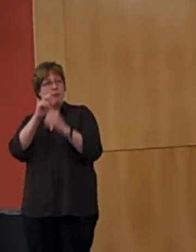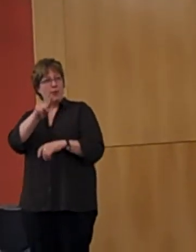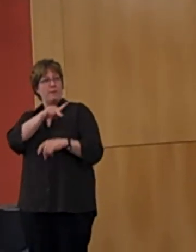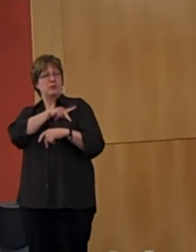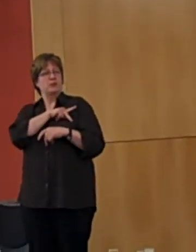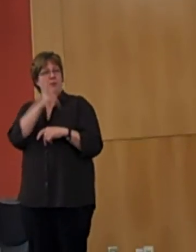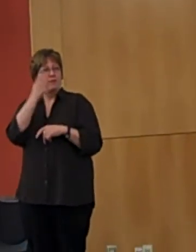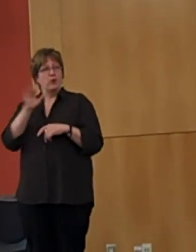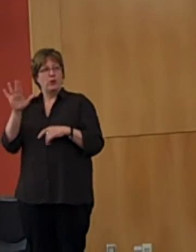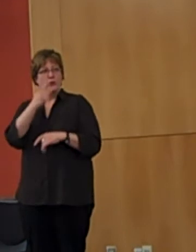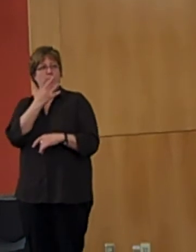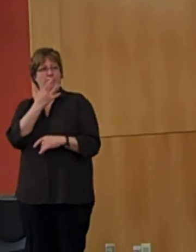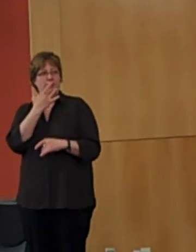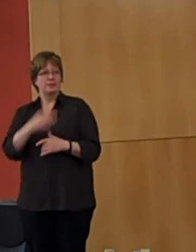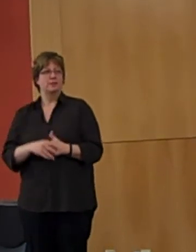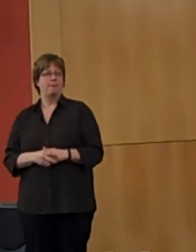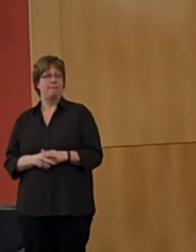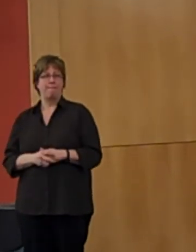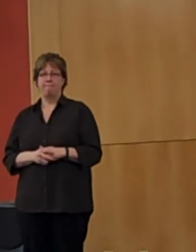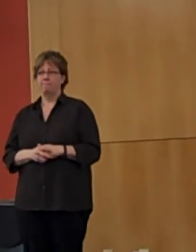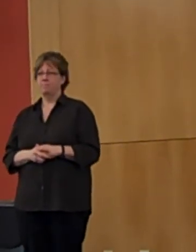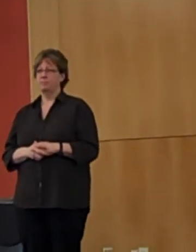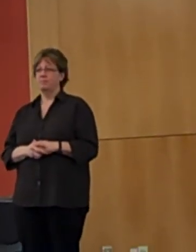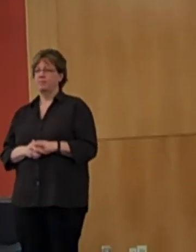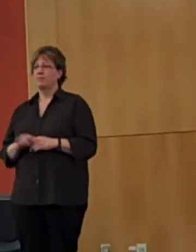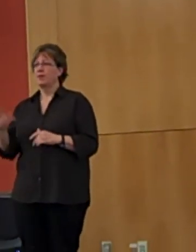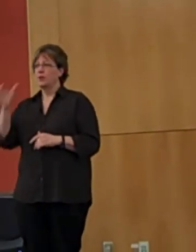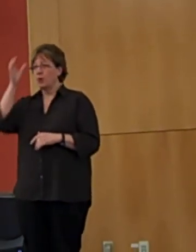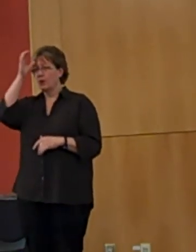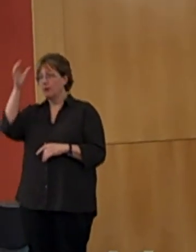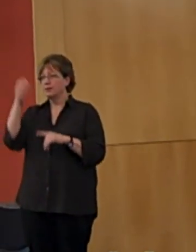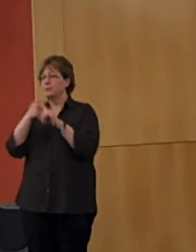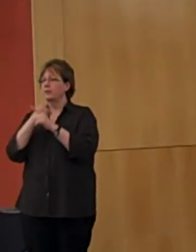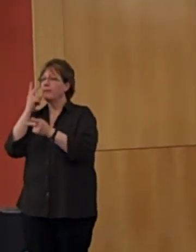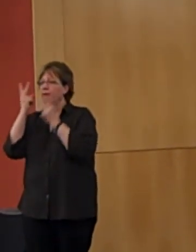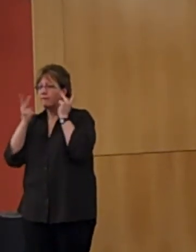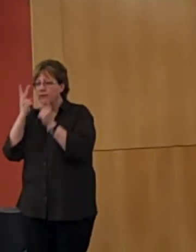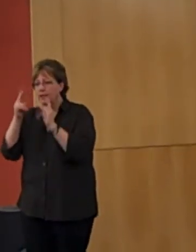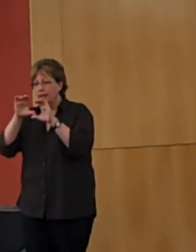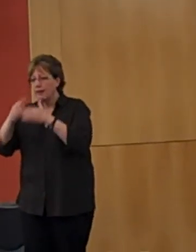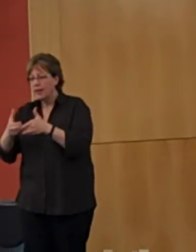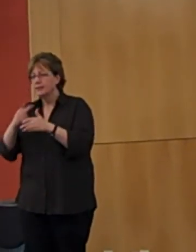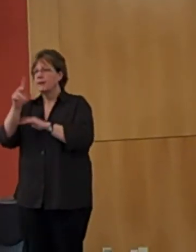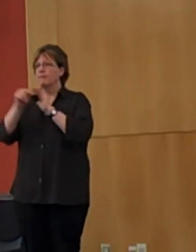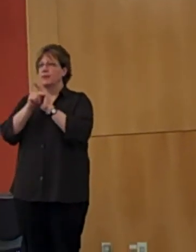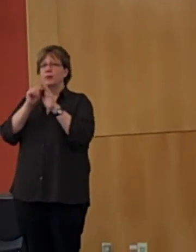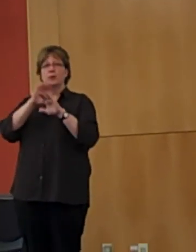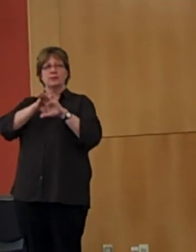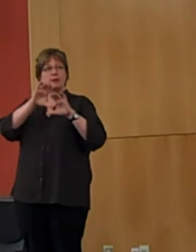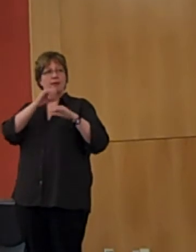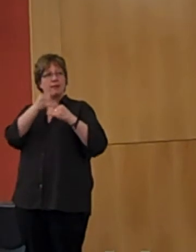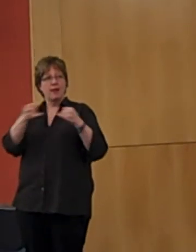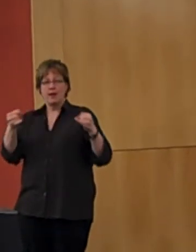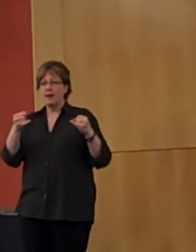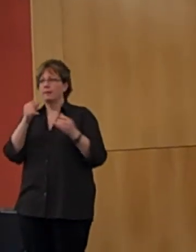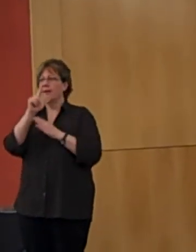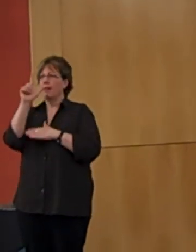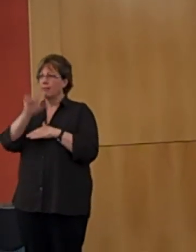preferences. Taking ideas from visiting classes, videos online, and library readings can result in the creation of your own